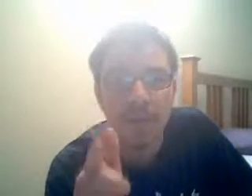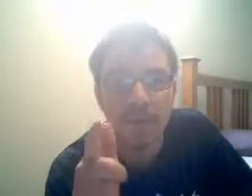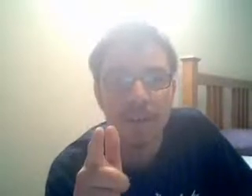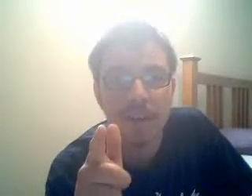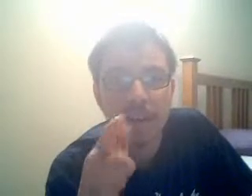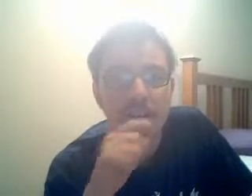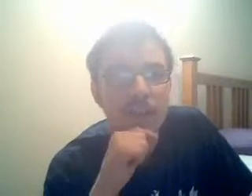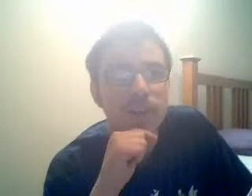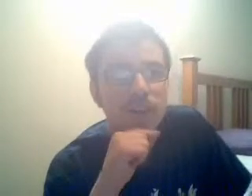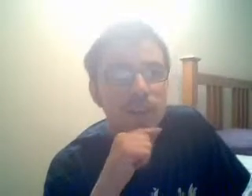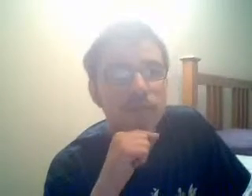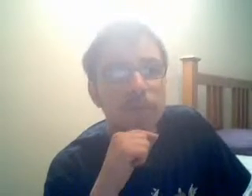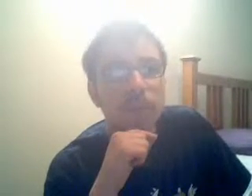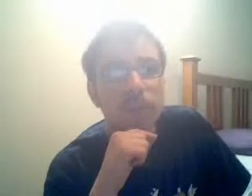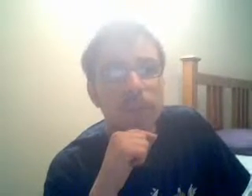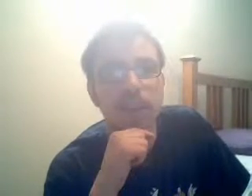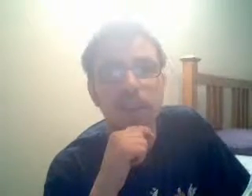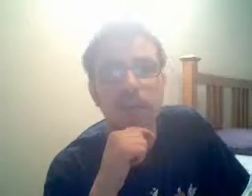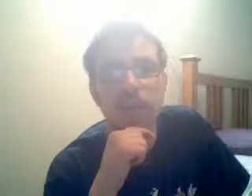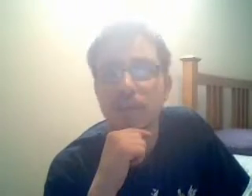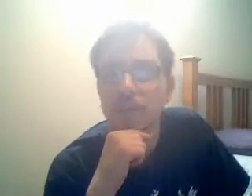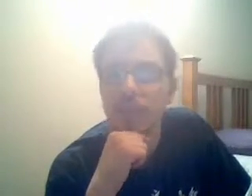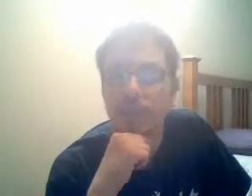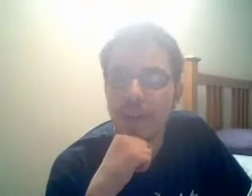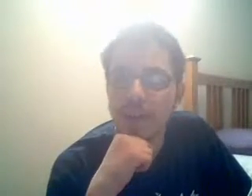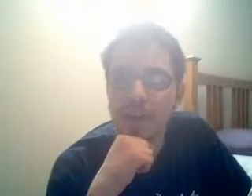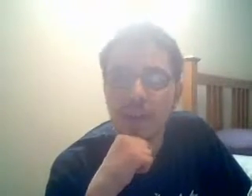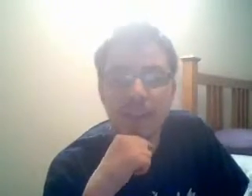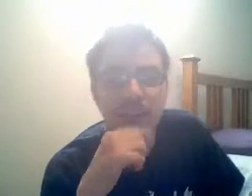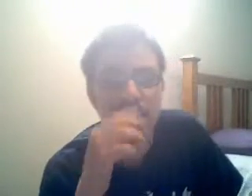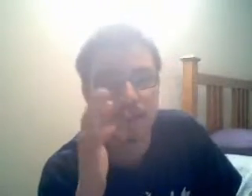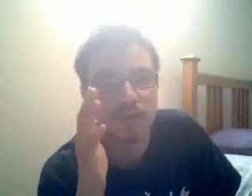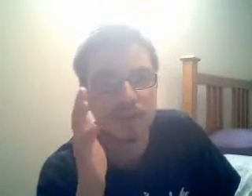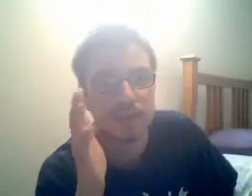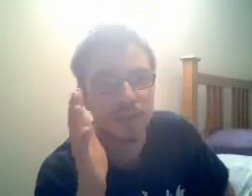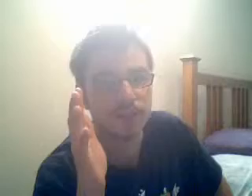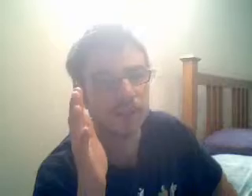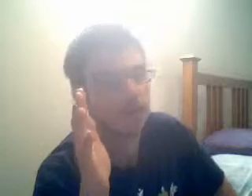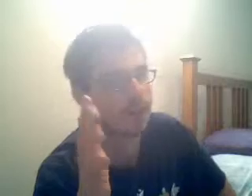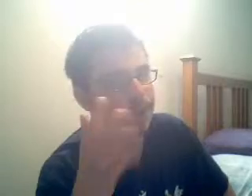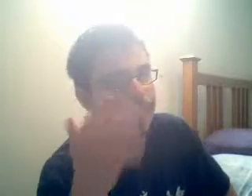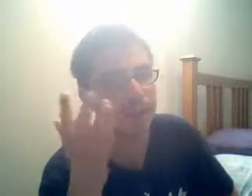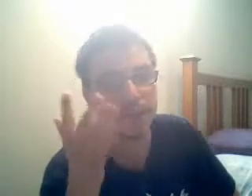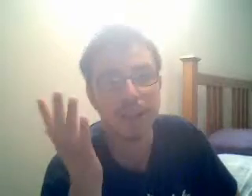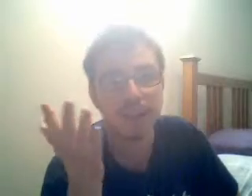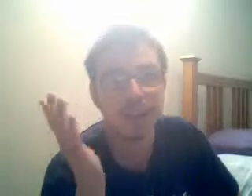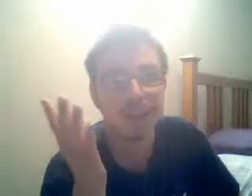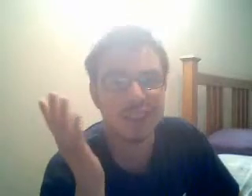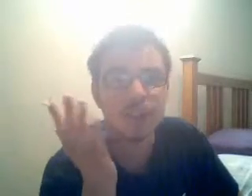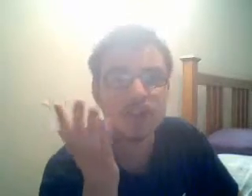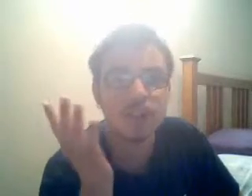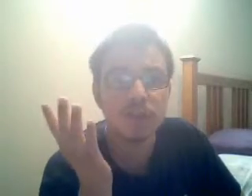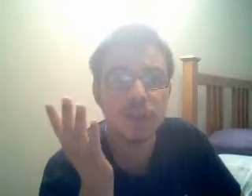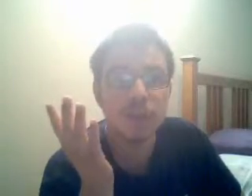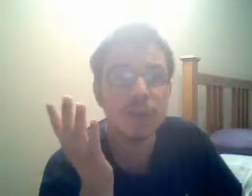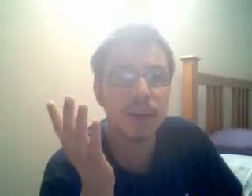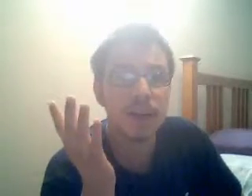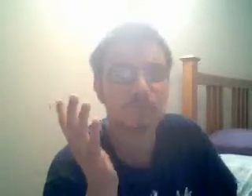before. Throughout my time surfing around the internet. Throughout, uh, while not being on YouTube. I